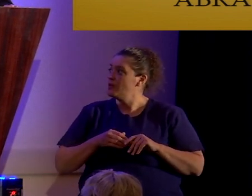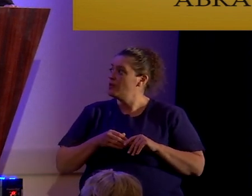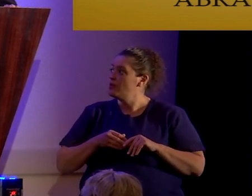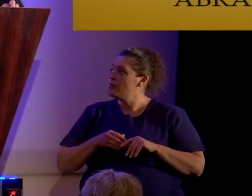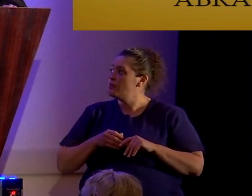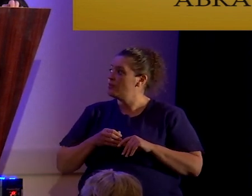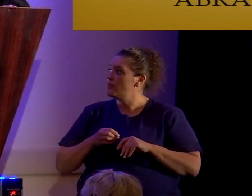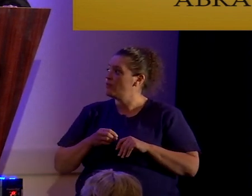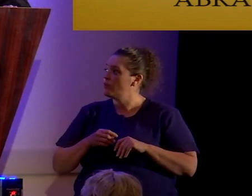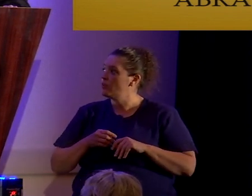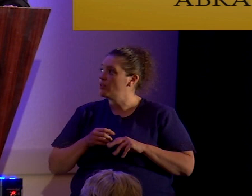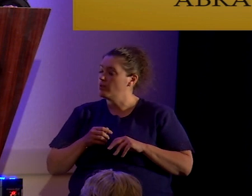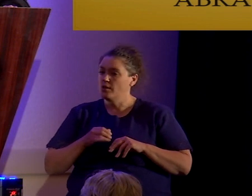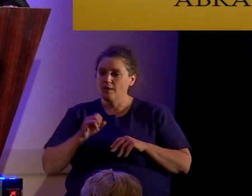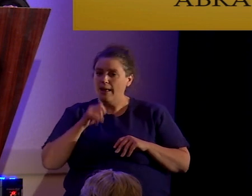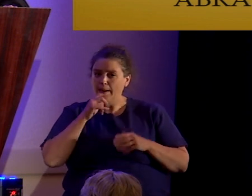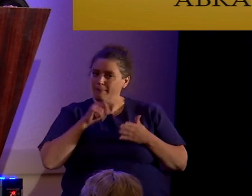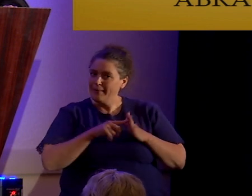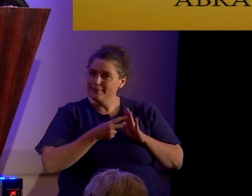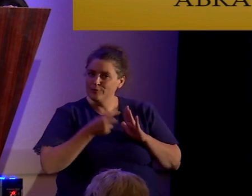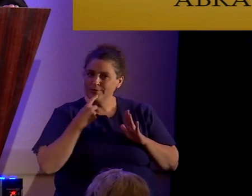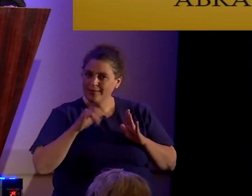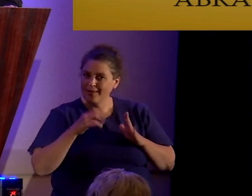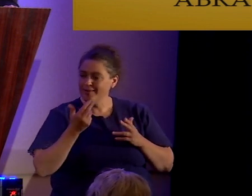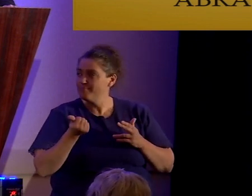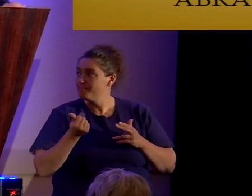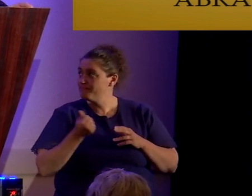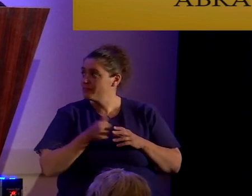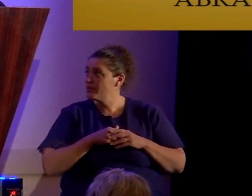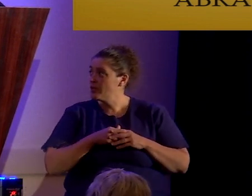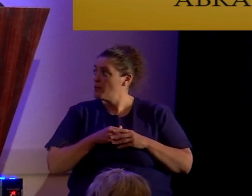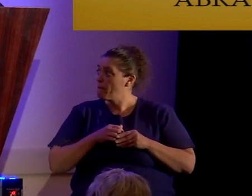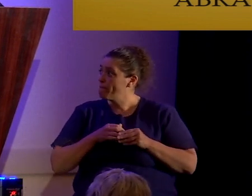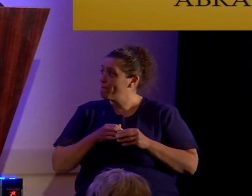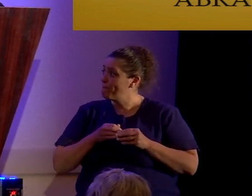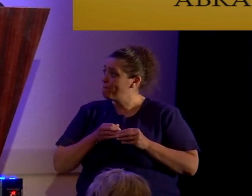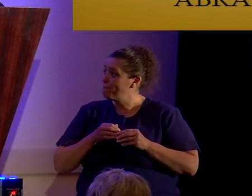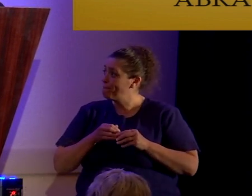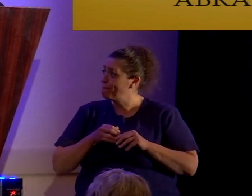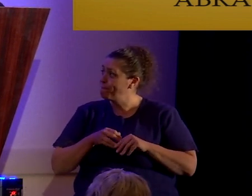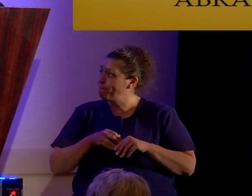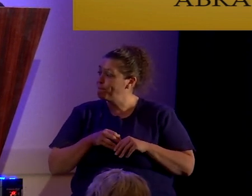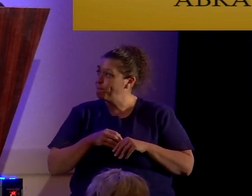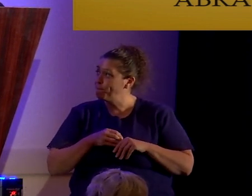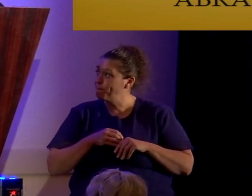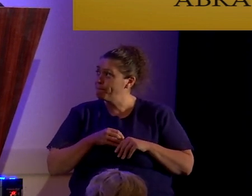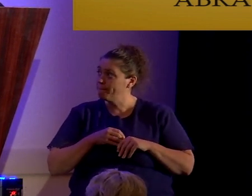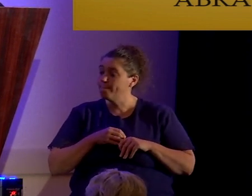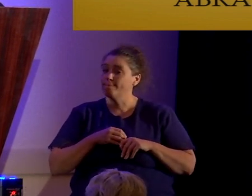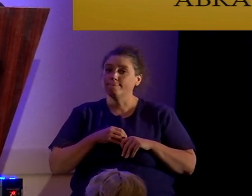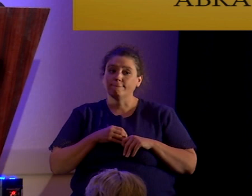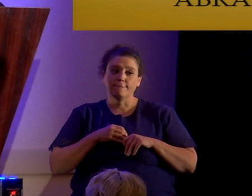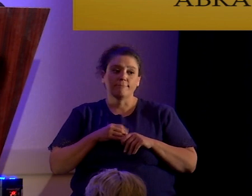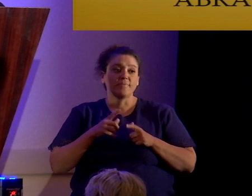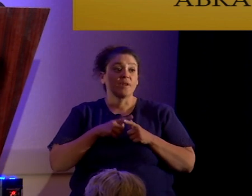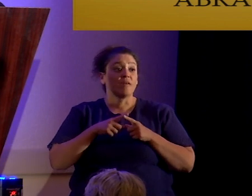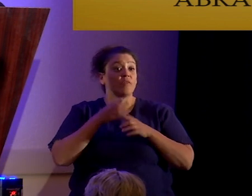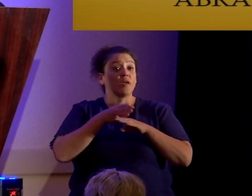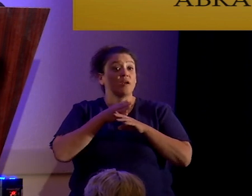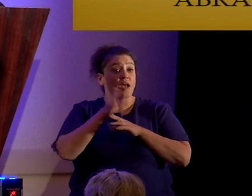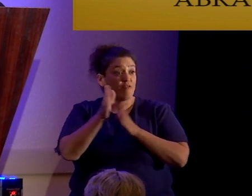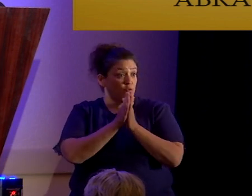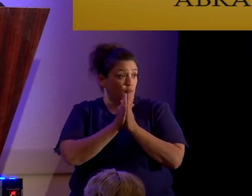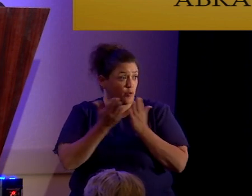slip of the tongue. Well, after the production and success of the Book of Mormon,